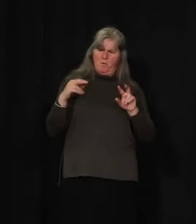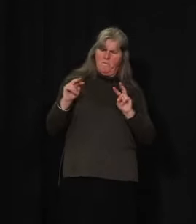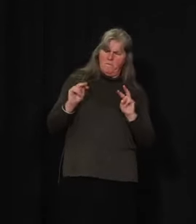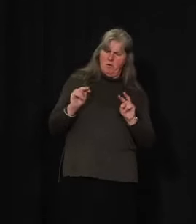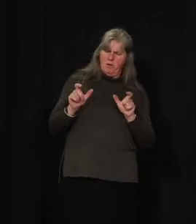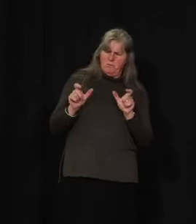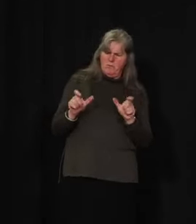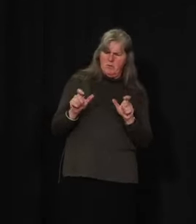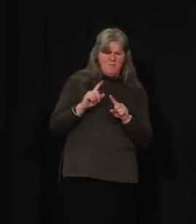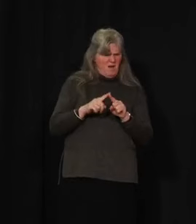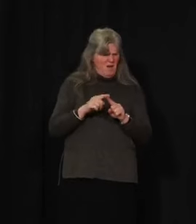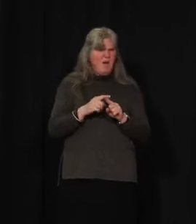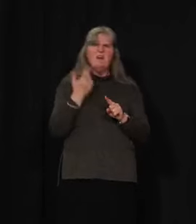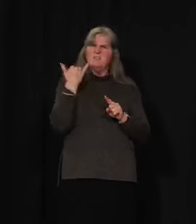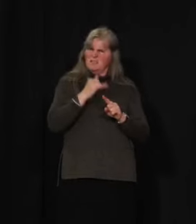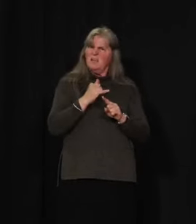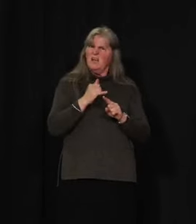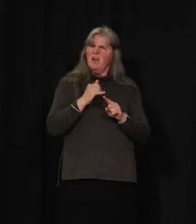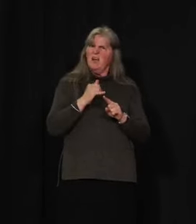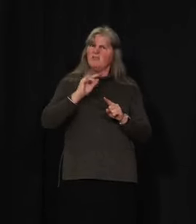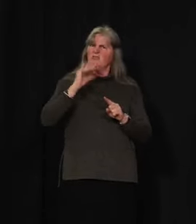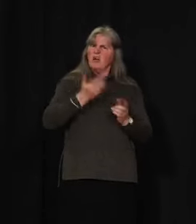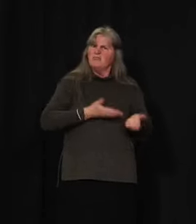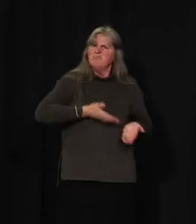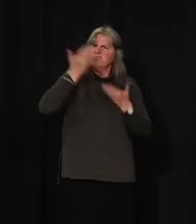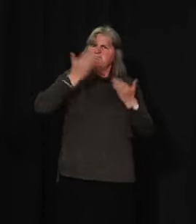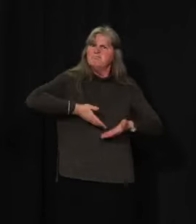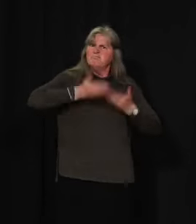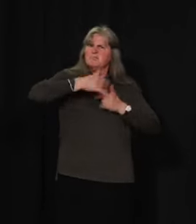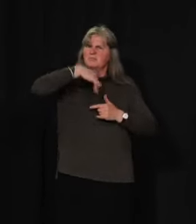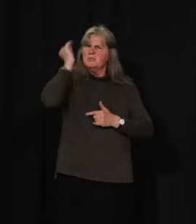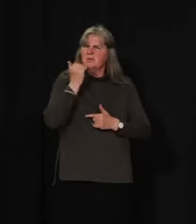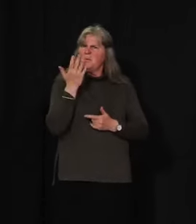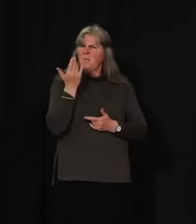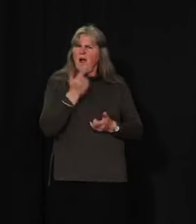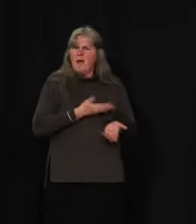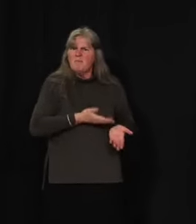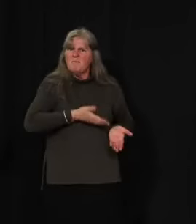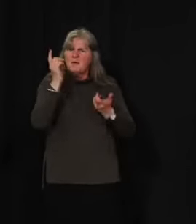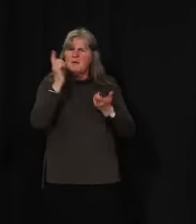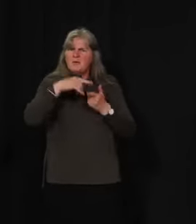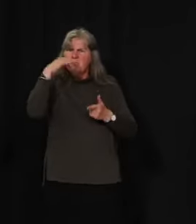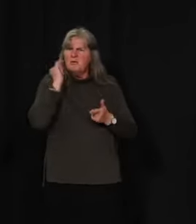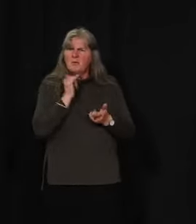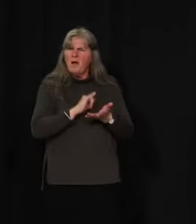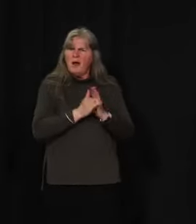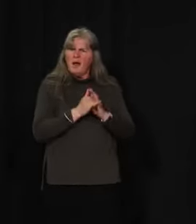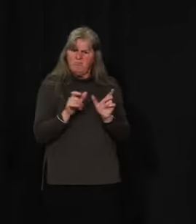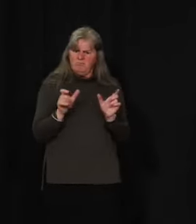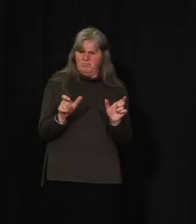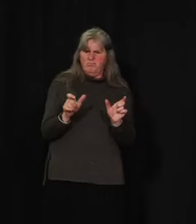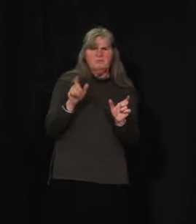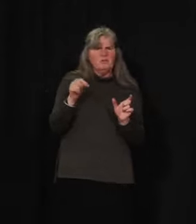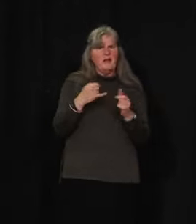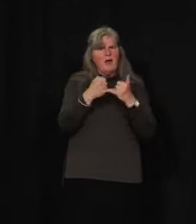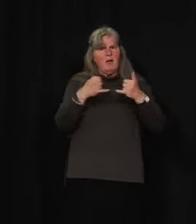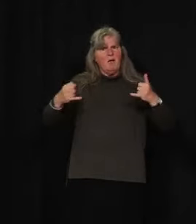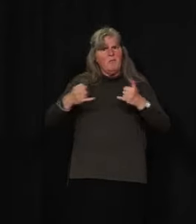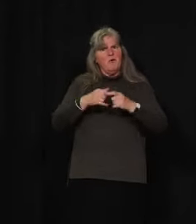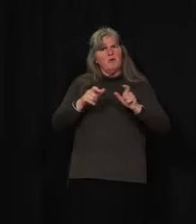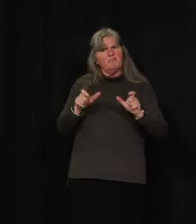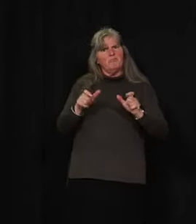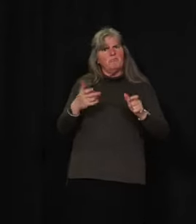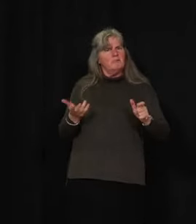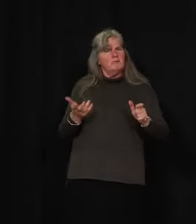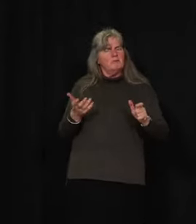What is being done between the Department of Justice and the RCMP to control the arrival of such substances in our territory during this pandemic? What is